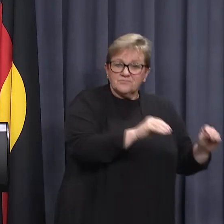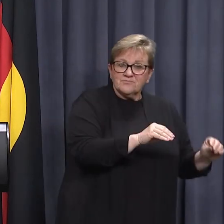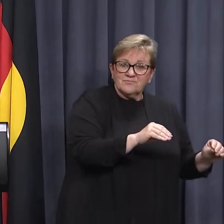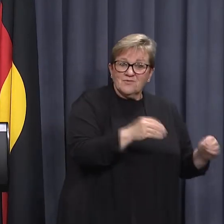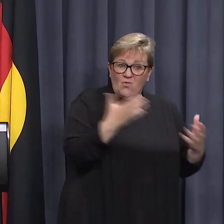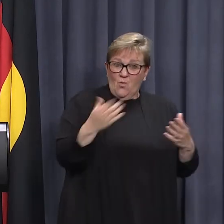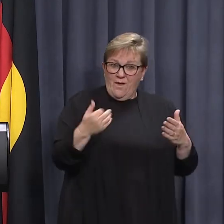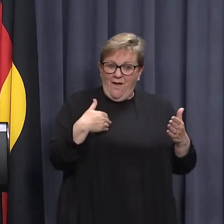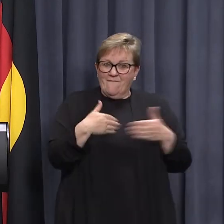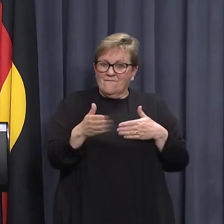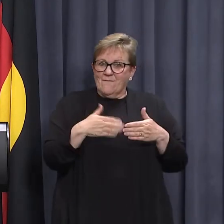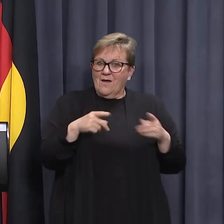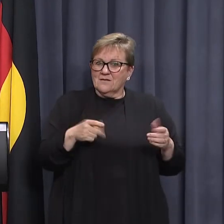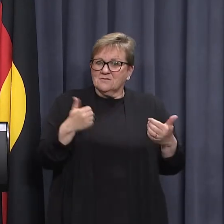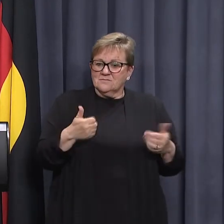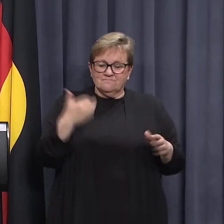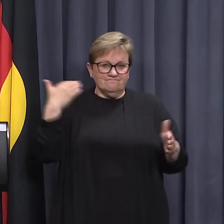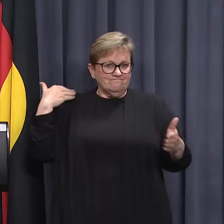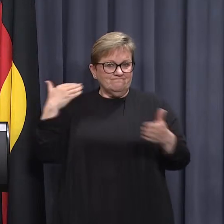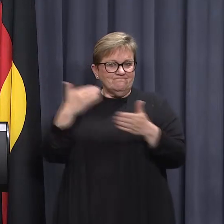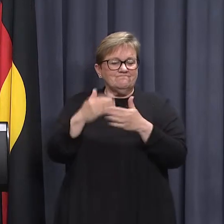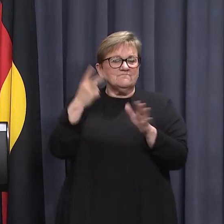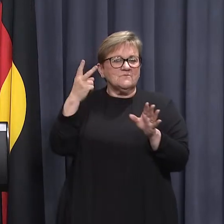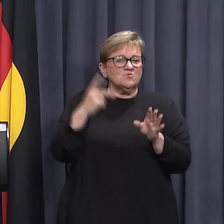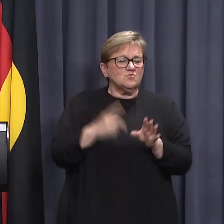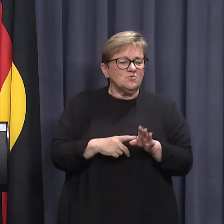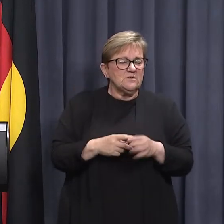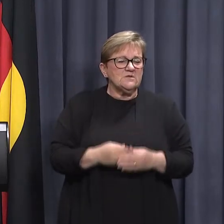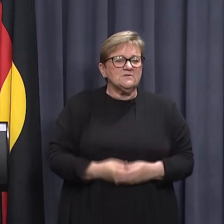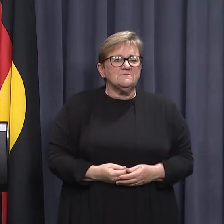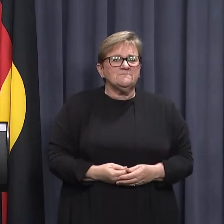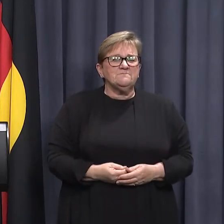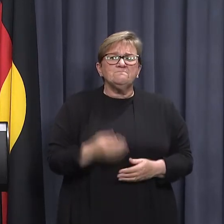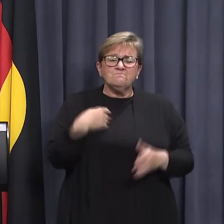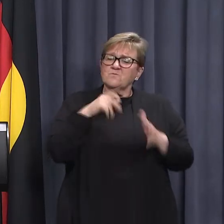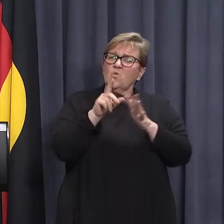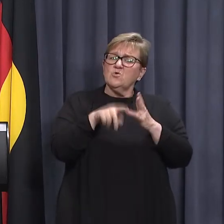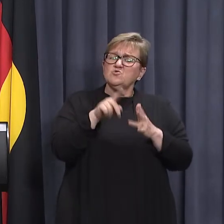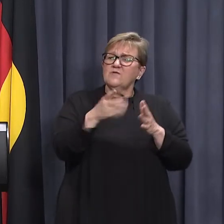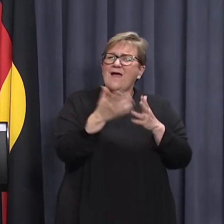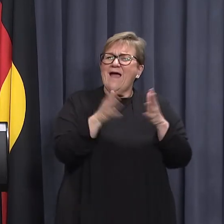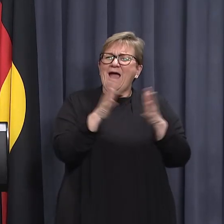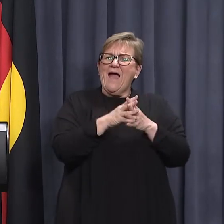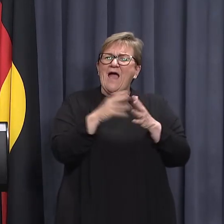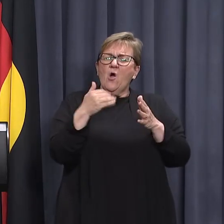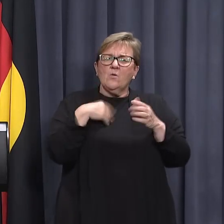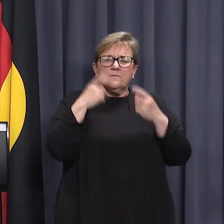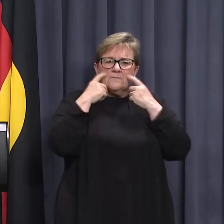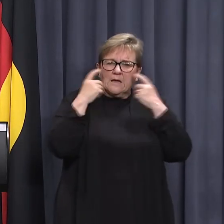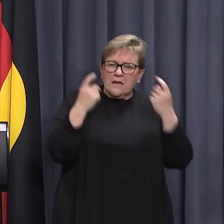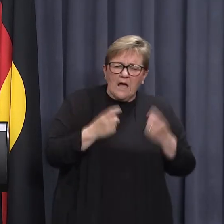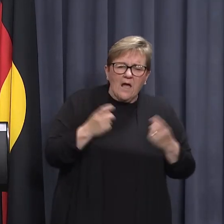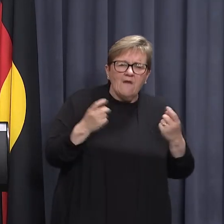we've had, we've managed to eliminate over the course of the last two years. And we've done that because we've been very, very cautious. And we put in place